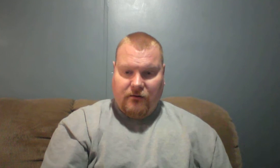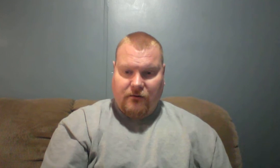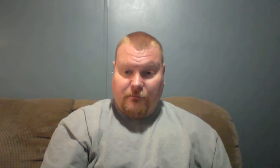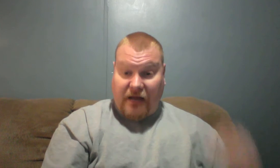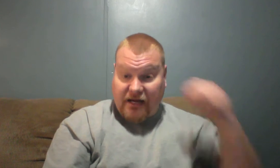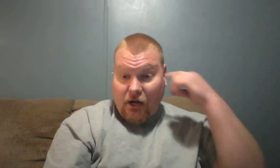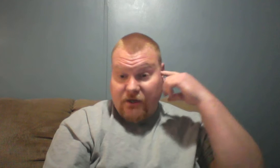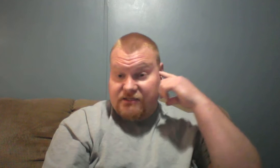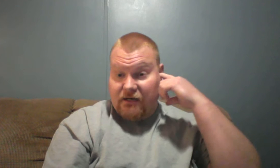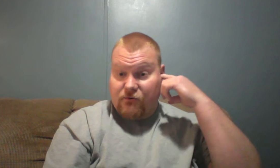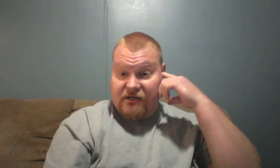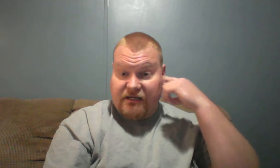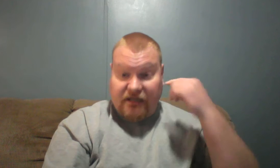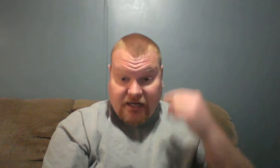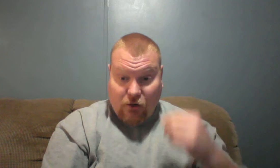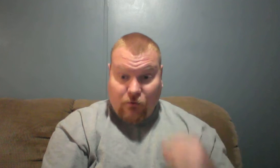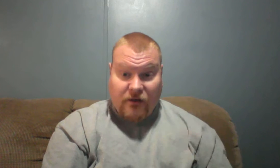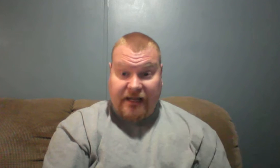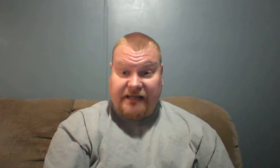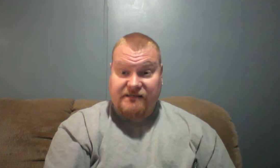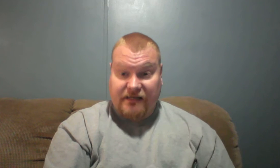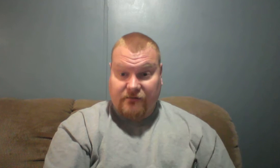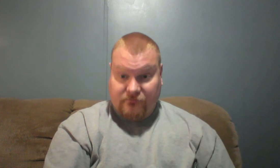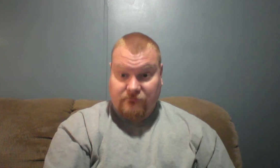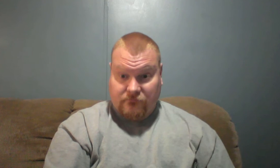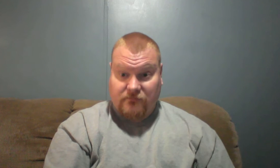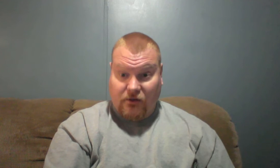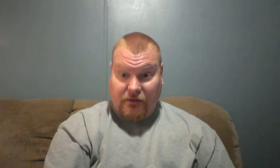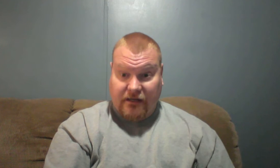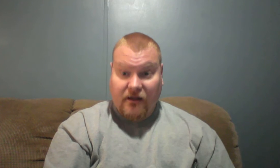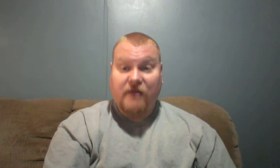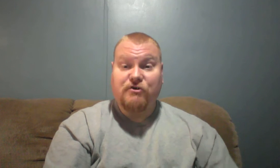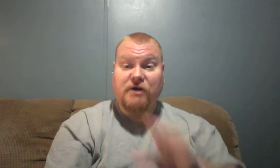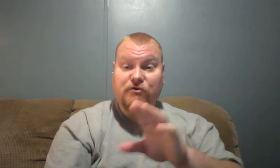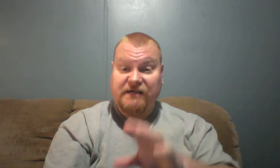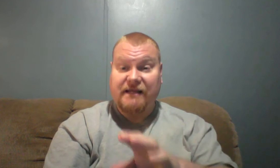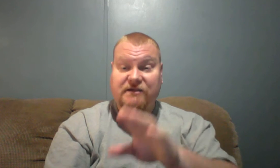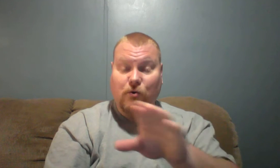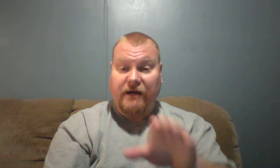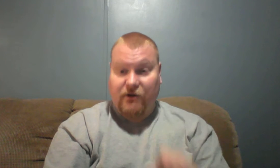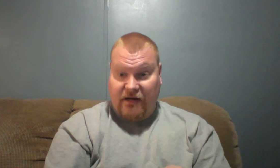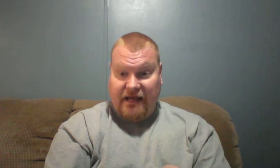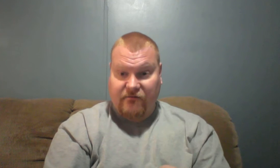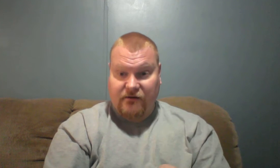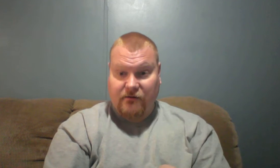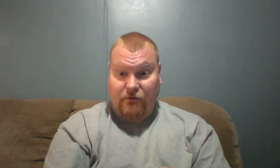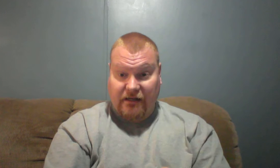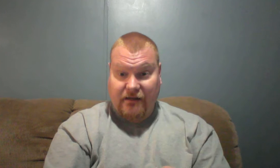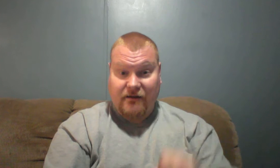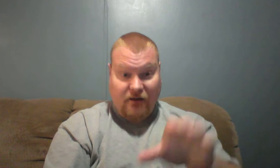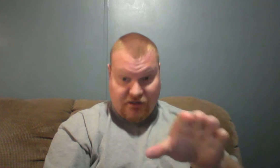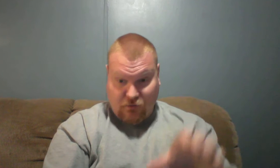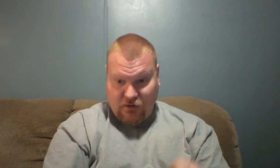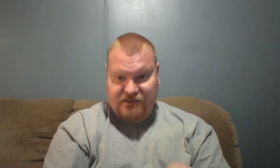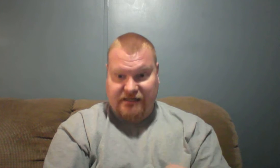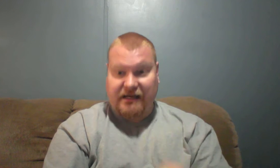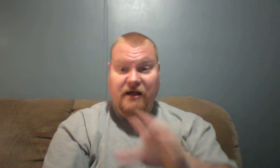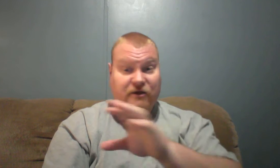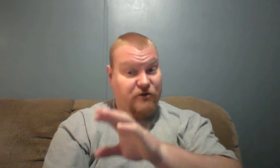But I know he's not going to condone any sin. Okay. There's no sin that's going to enter heaven. Okay. God's word says that no